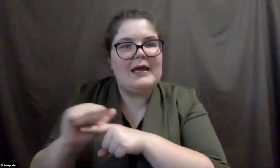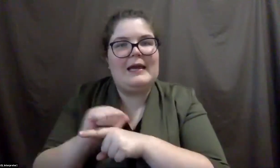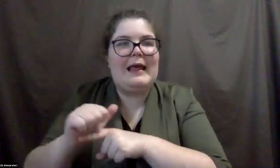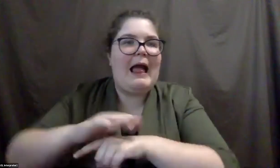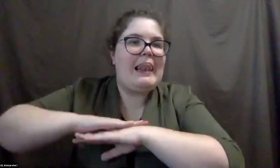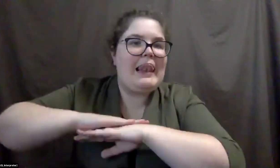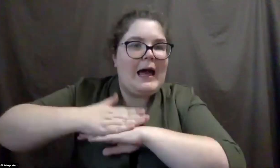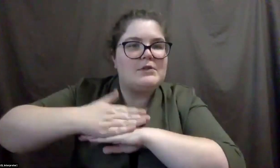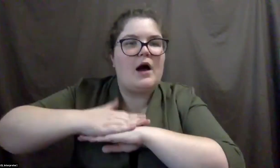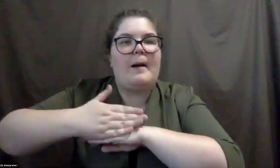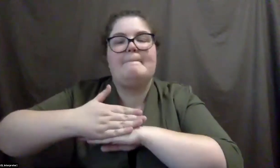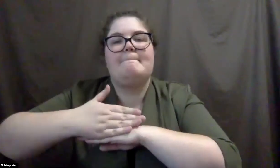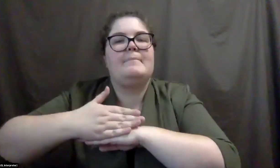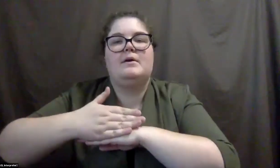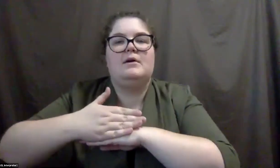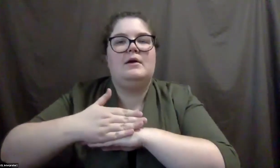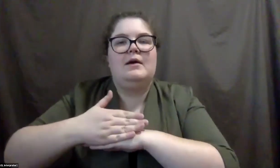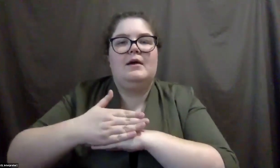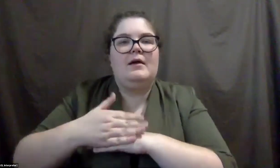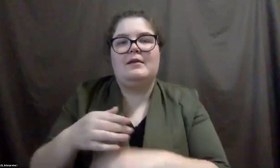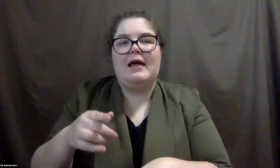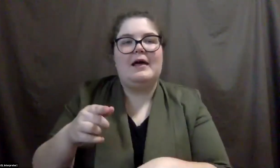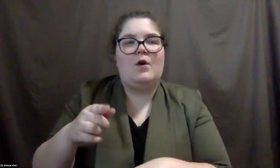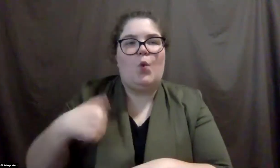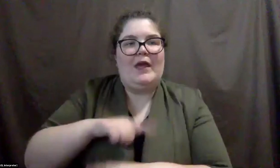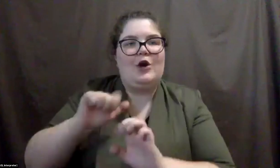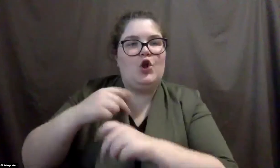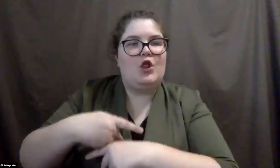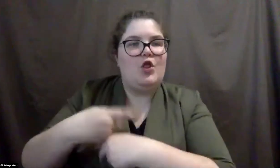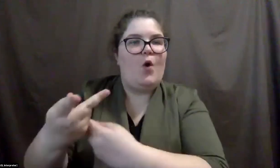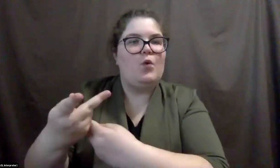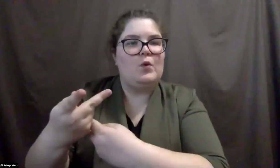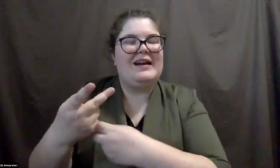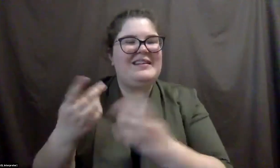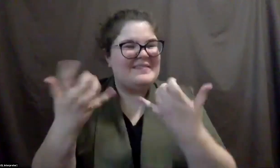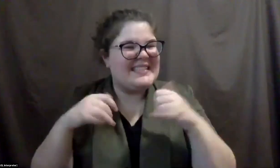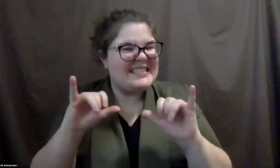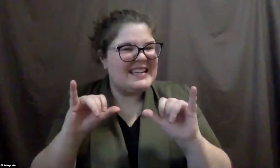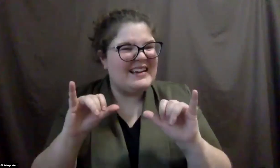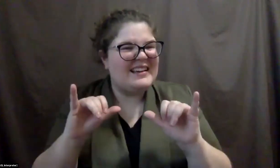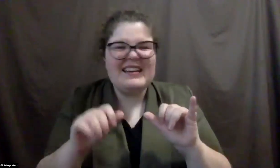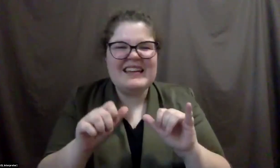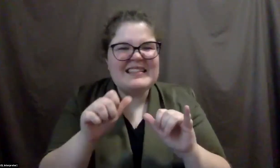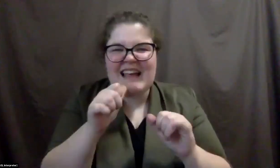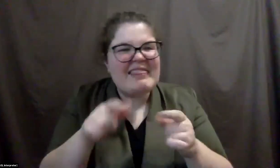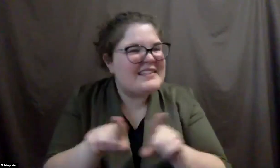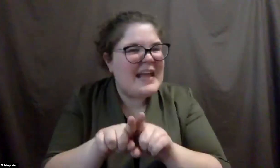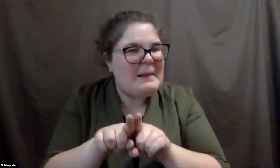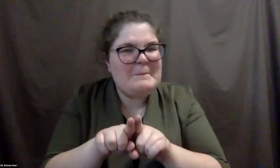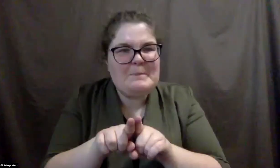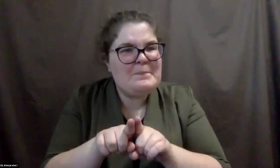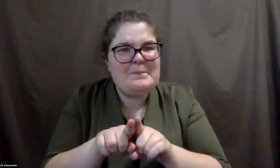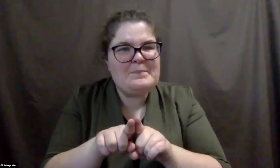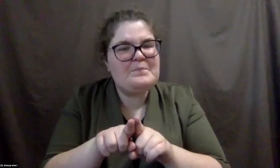laptop, um, that he can, uh, we can loan to him. Um, but still, it's, it's not going to be the same. We're not going to, um,